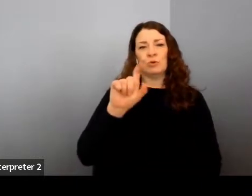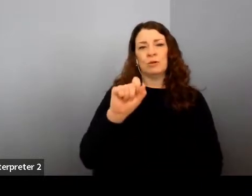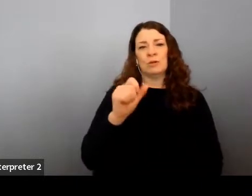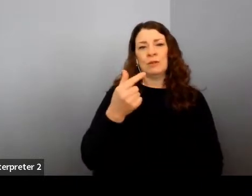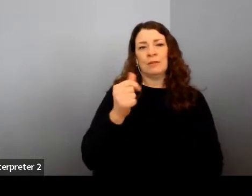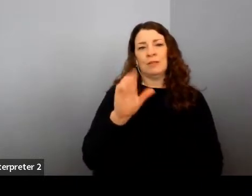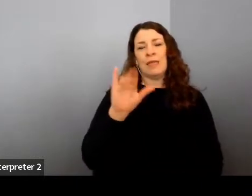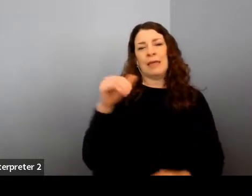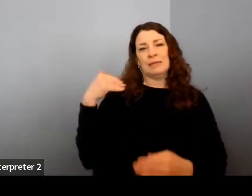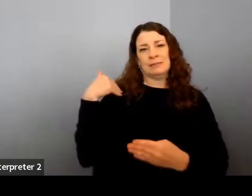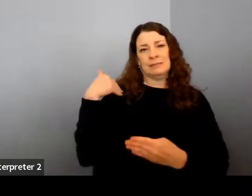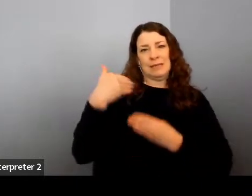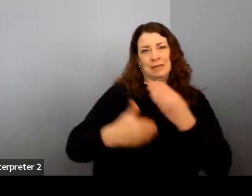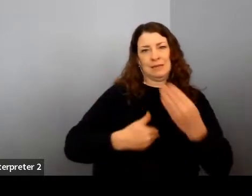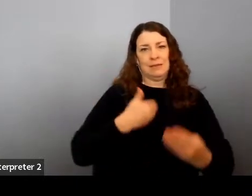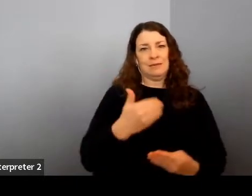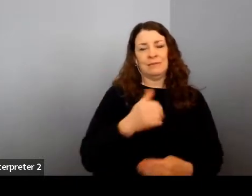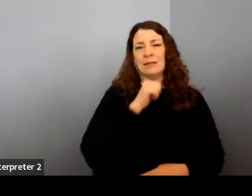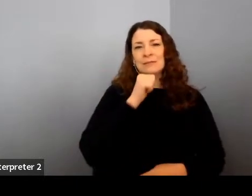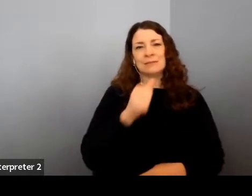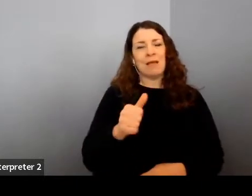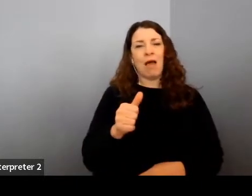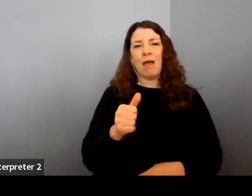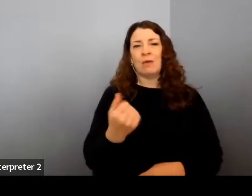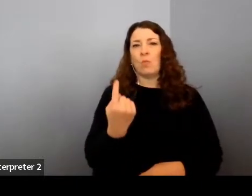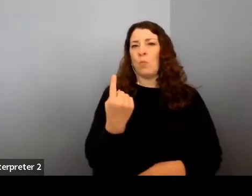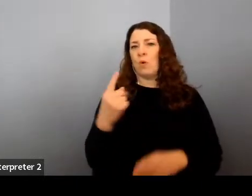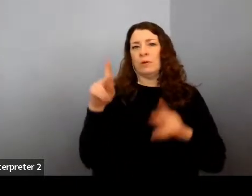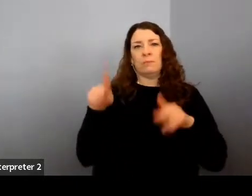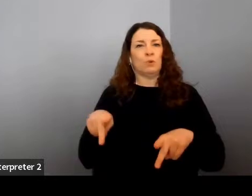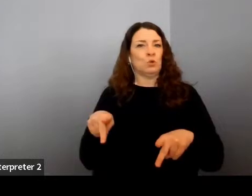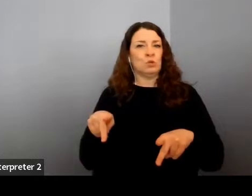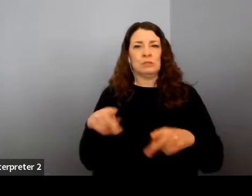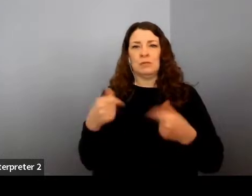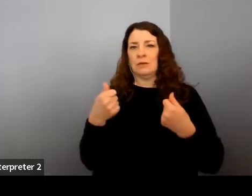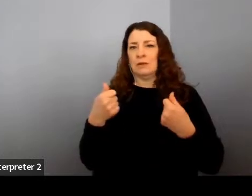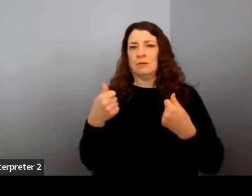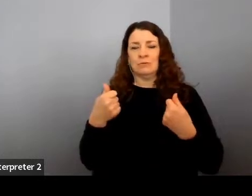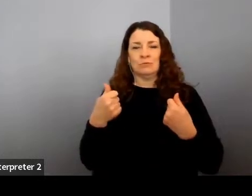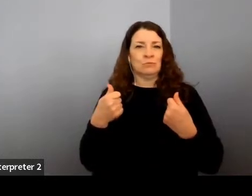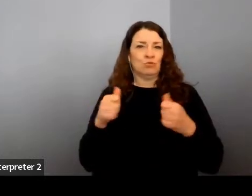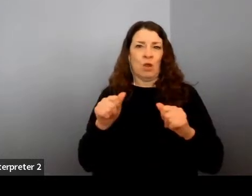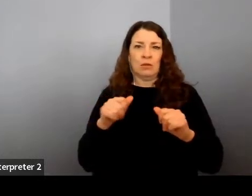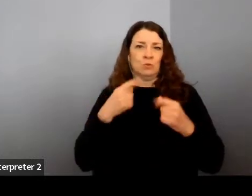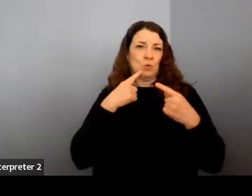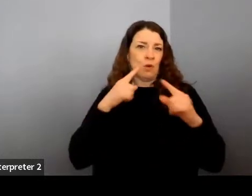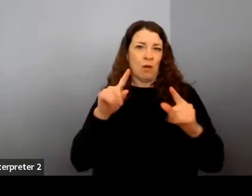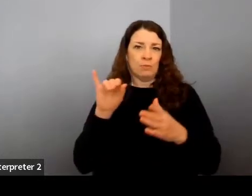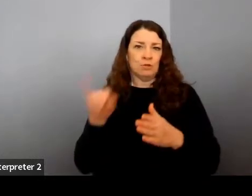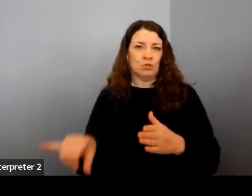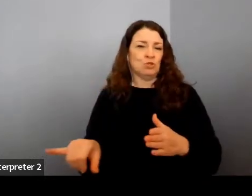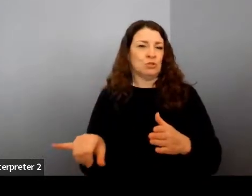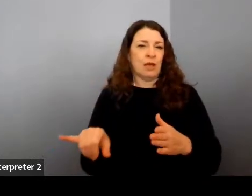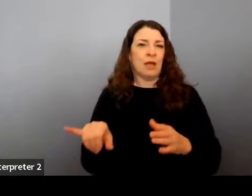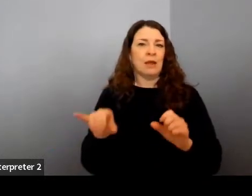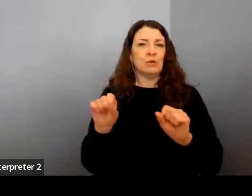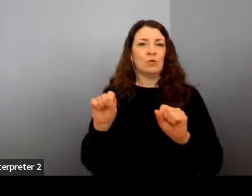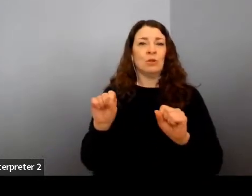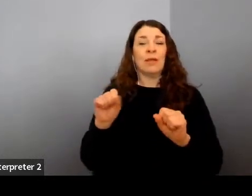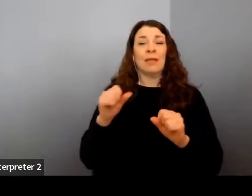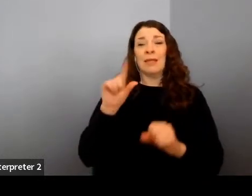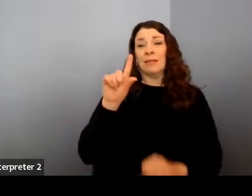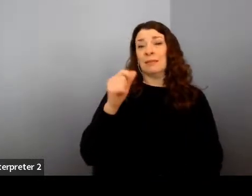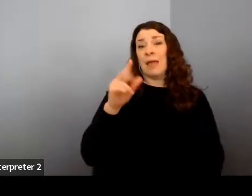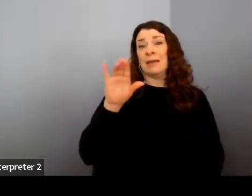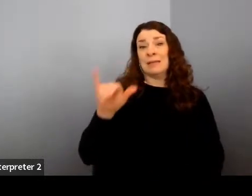this planet. You know that those anyone can have true, you know, individual accomplishments, but legacy is something